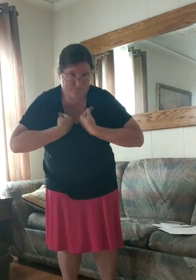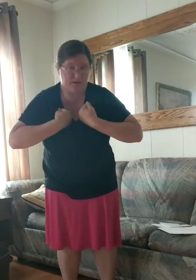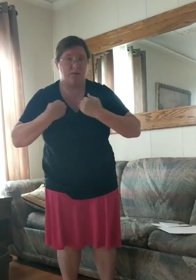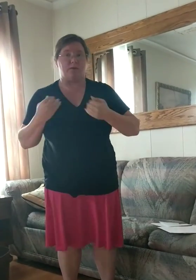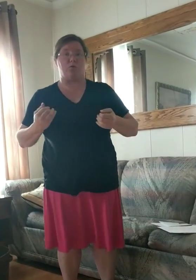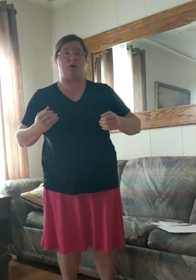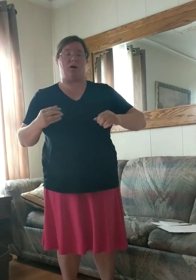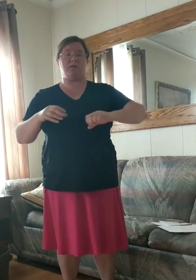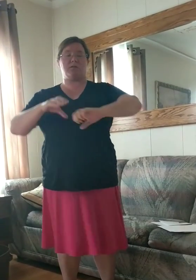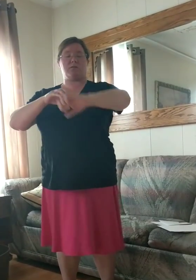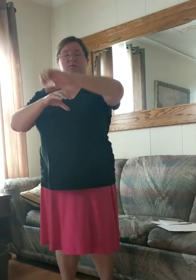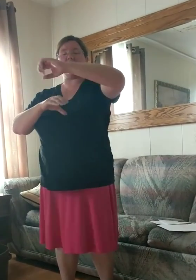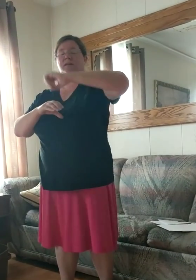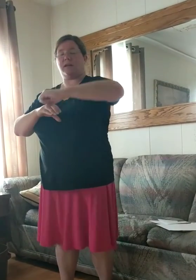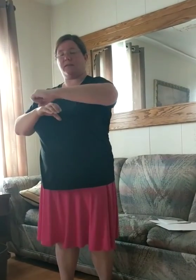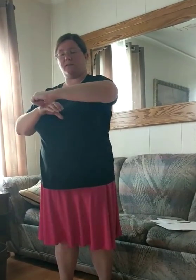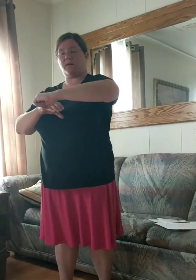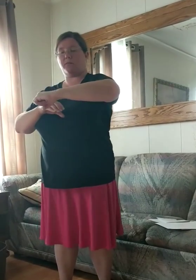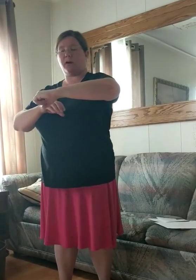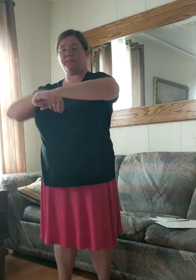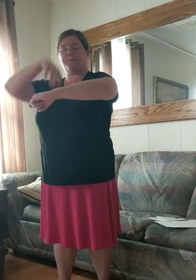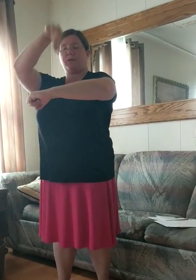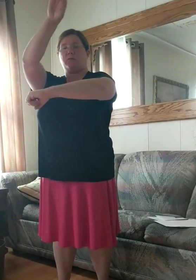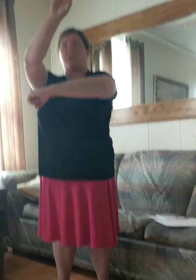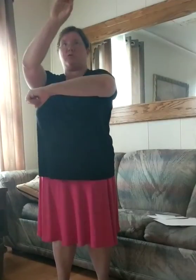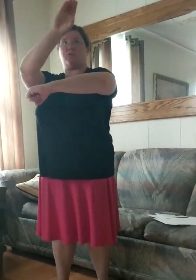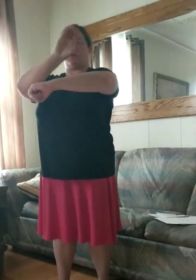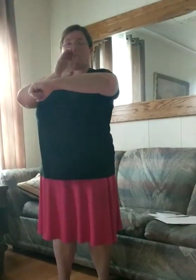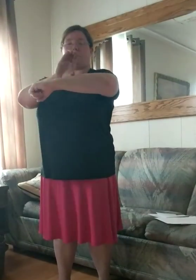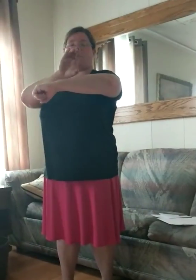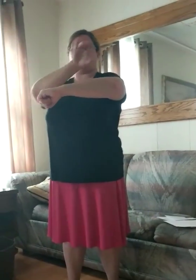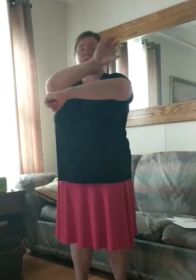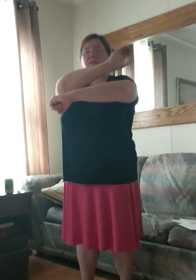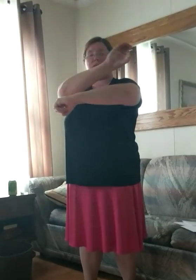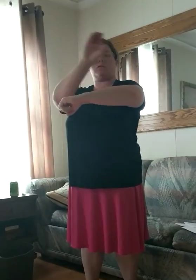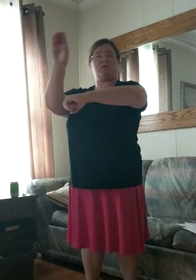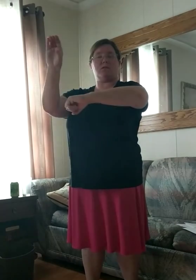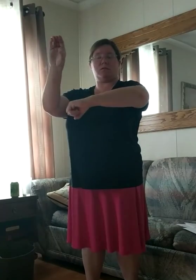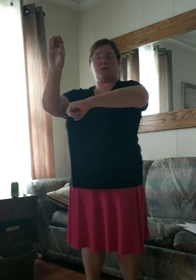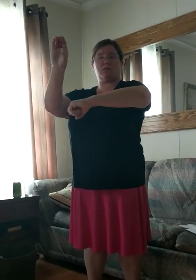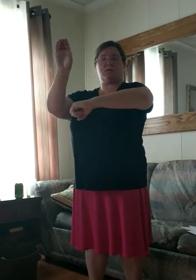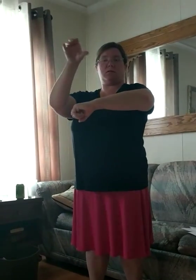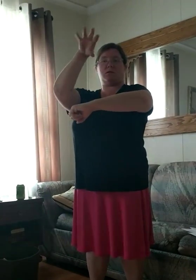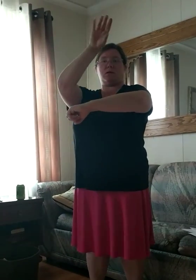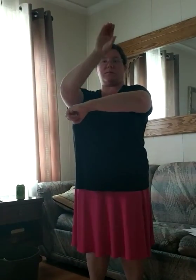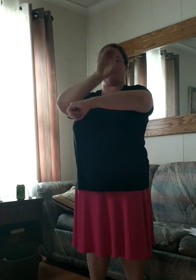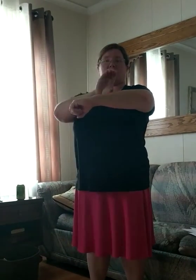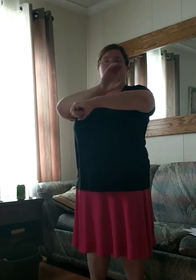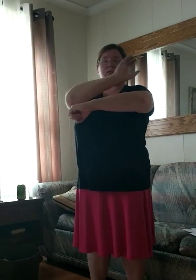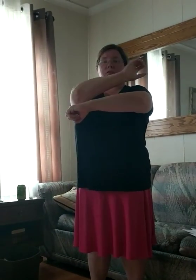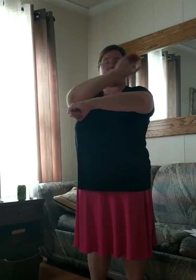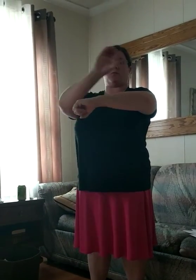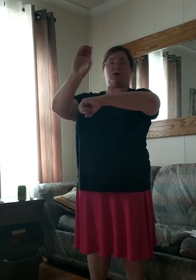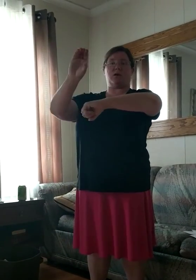The cross. So, we're going to take this arm up. We're going to draw the cross above the arm. Cross.